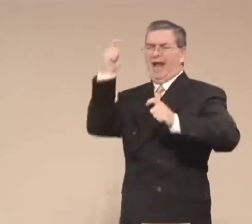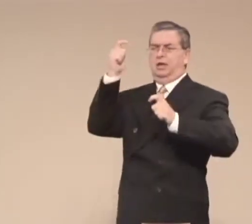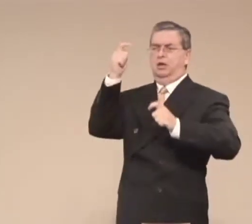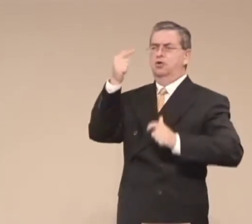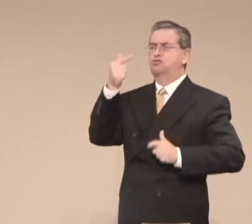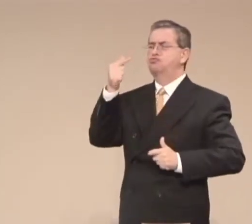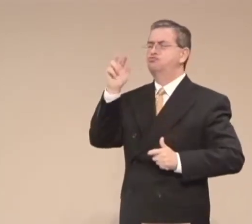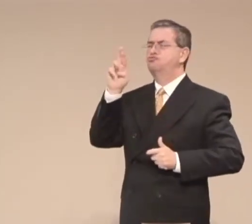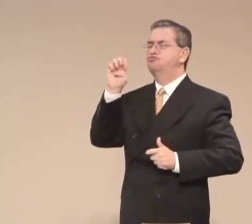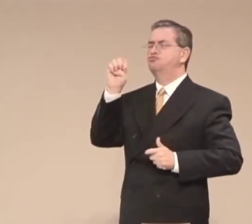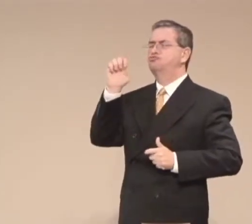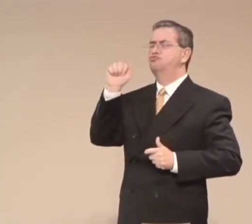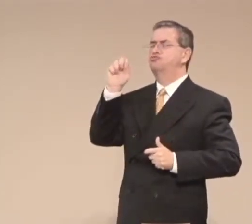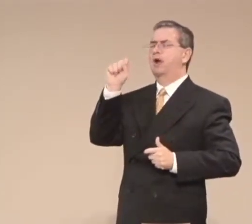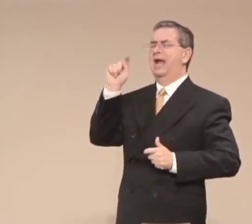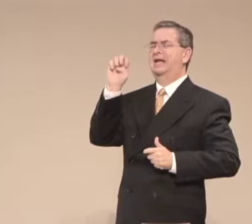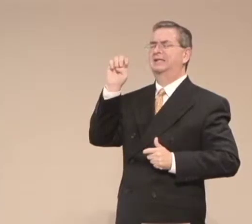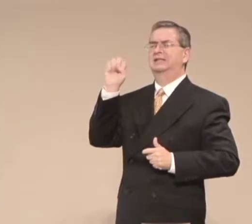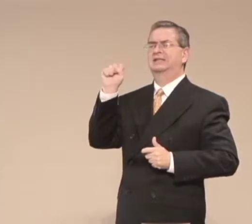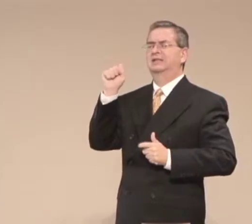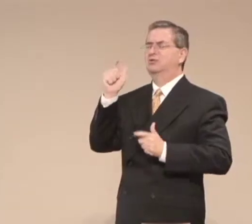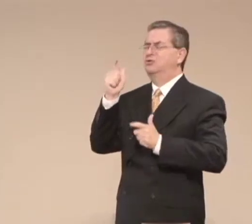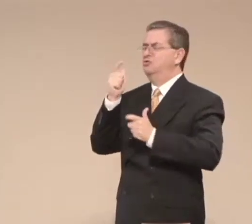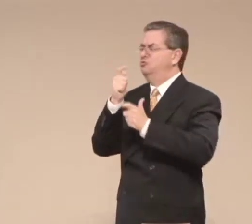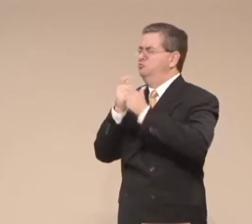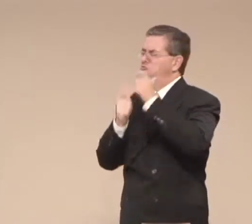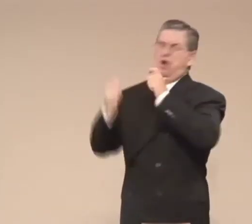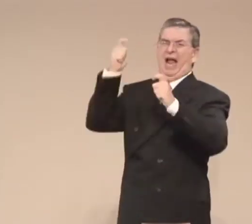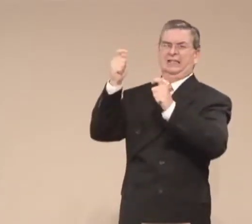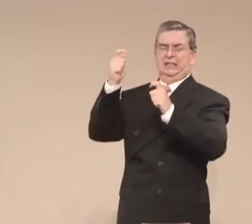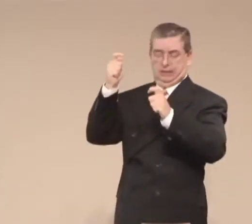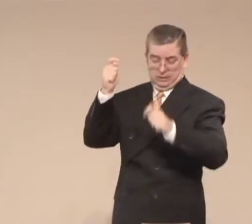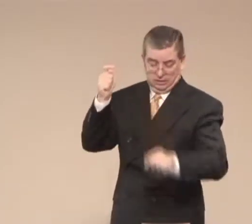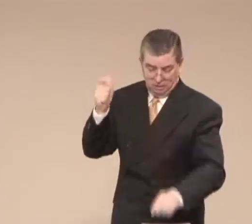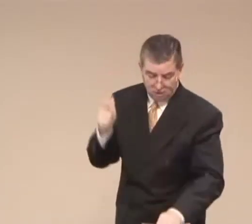It says here in Scripture, This man was the greatest